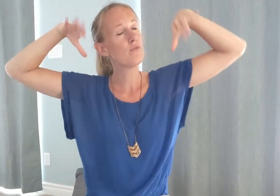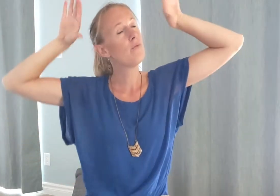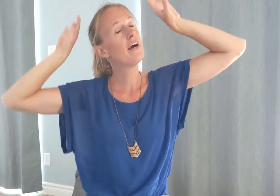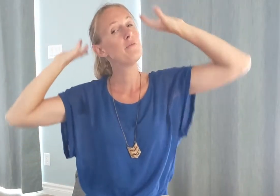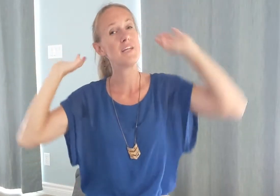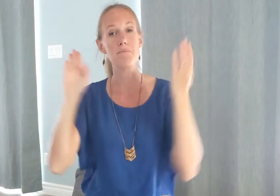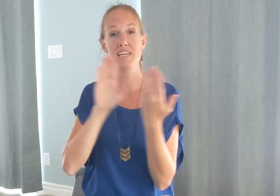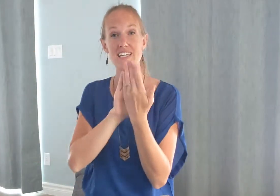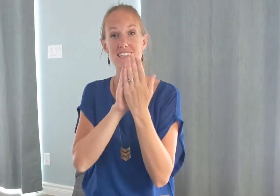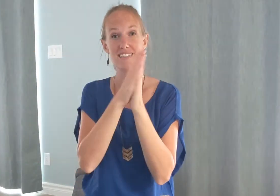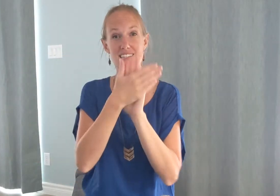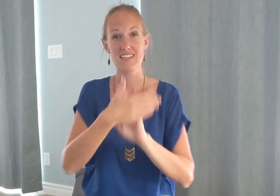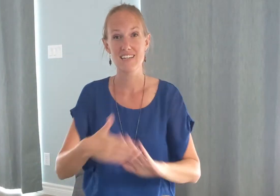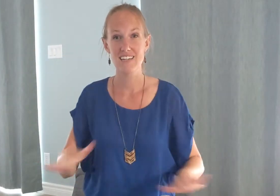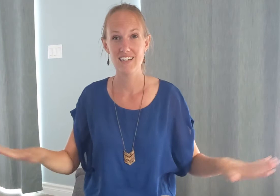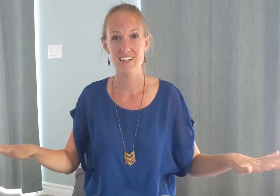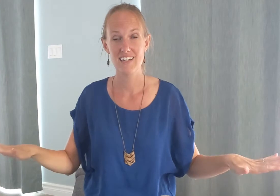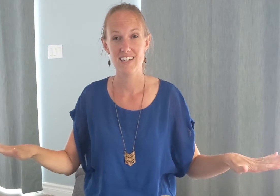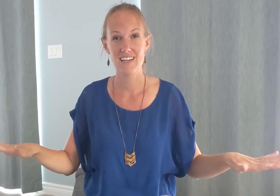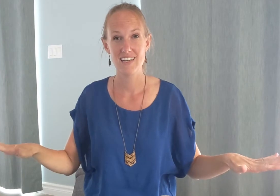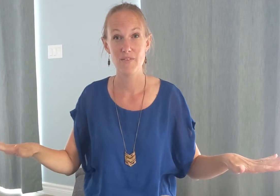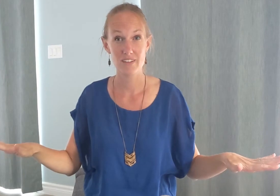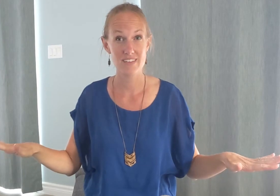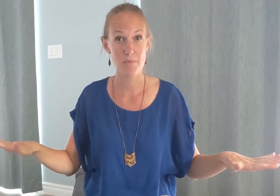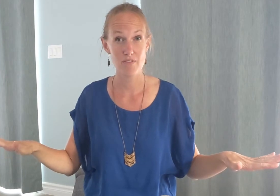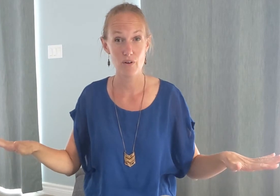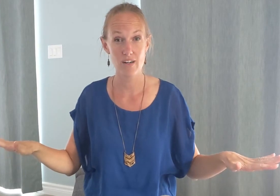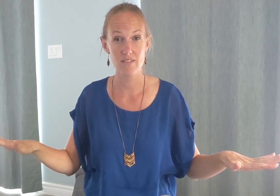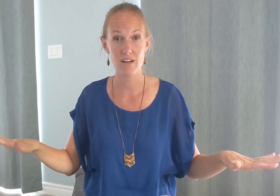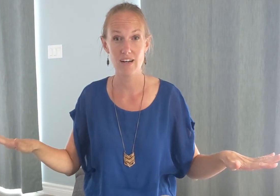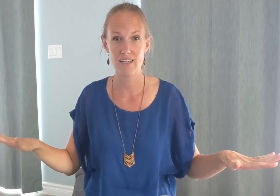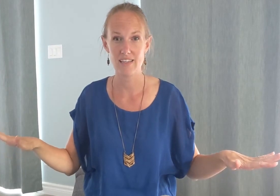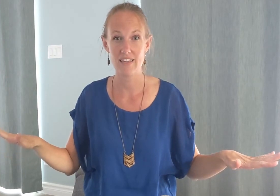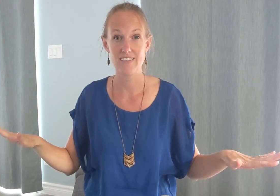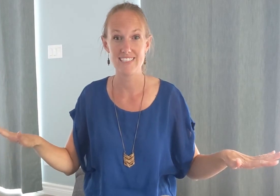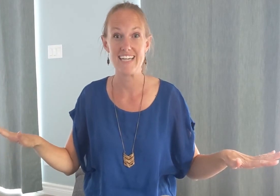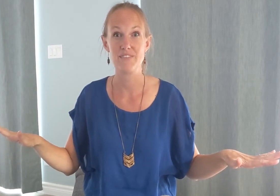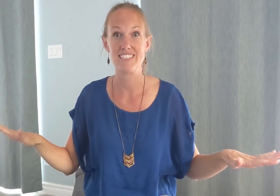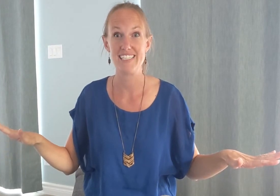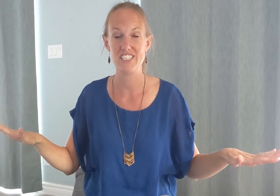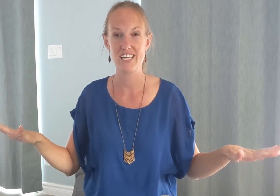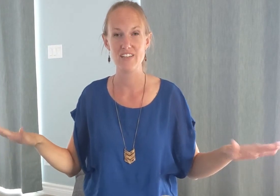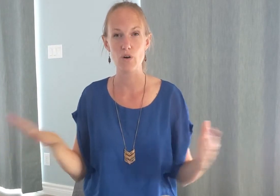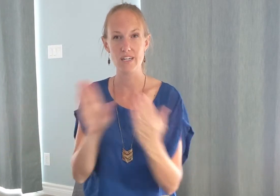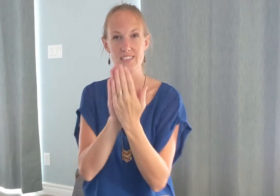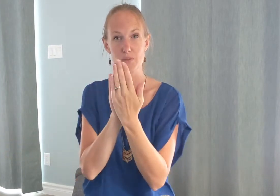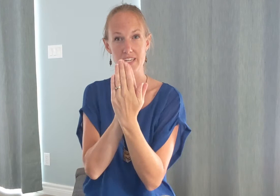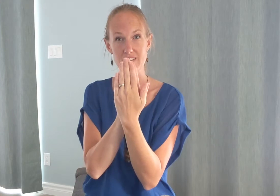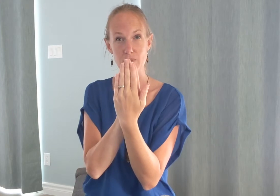overwhelming peace we learned that before and uh i think it was yes it was yesterday in the chorus so peace one